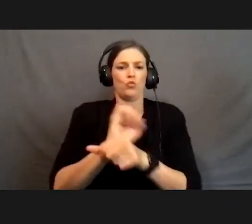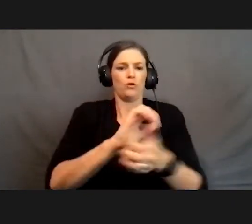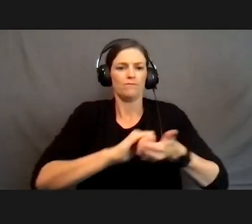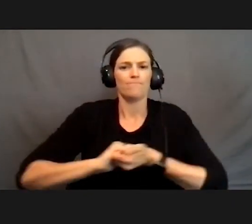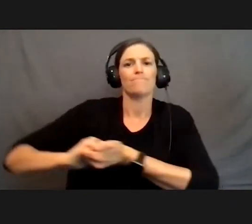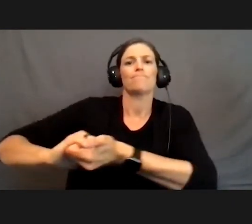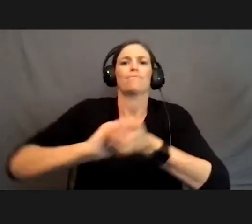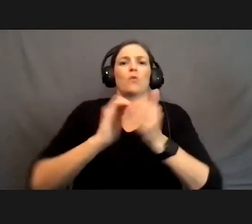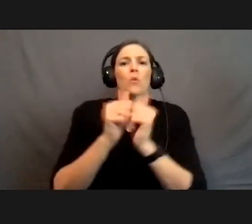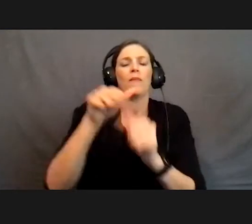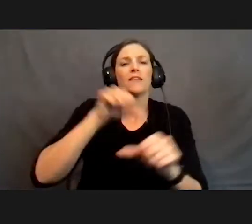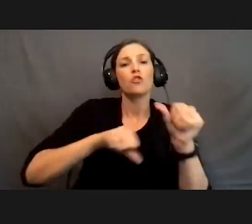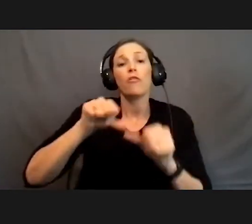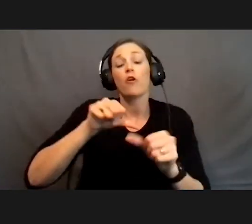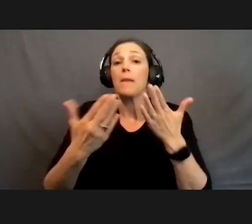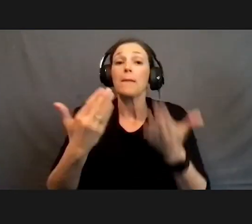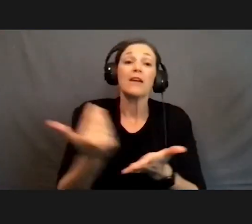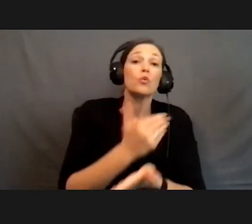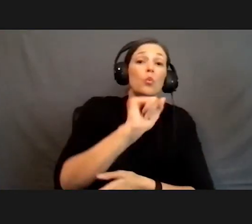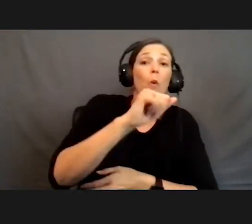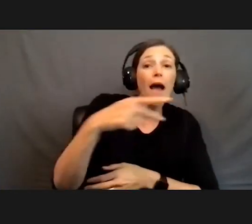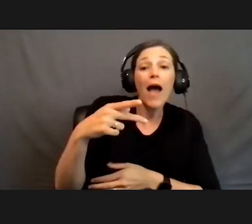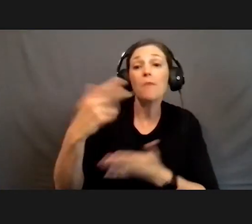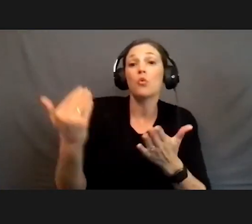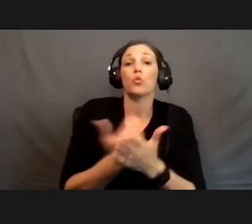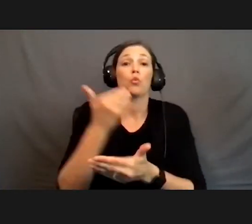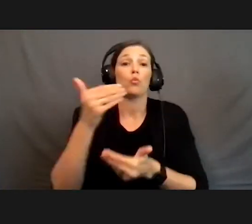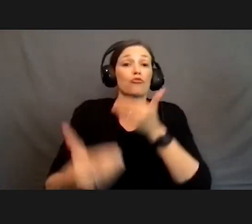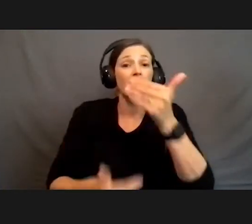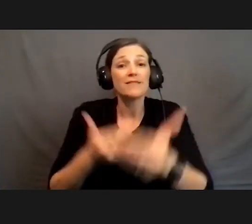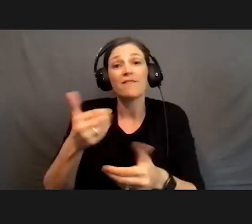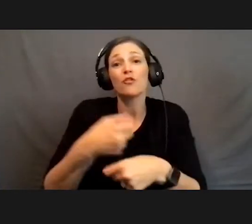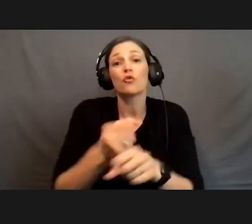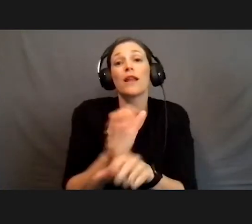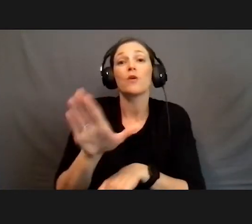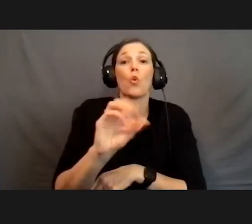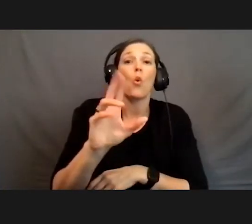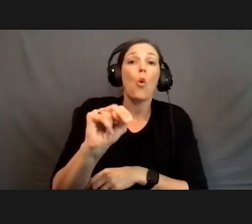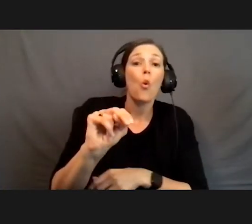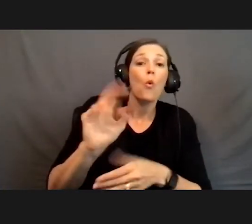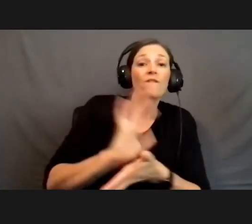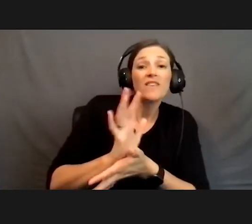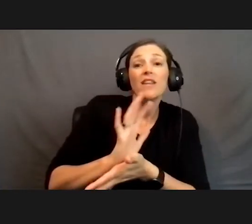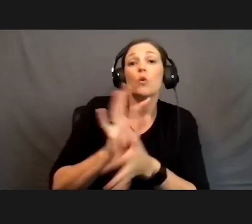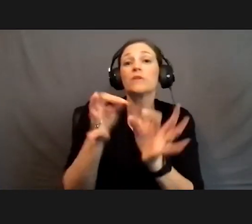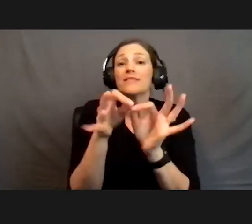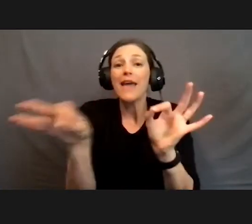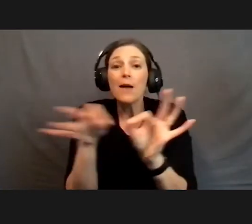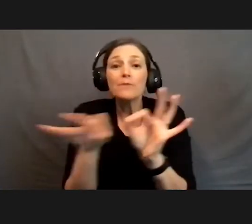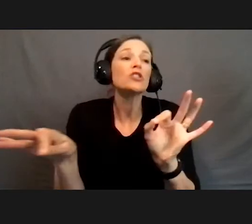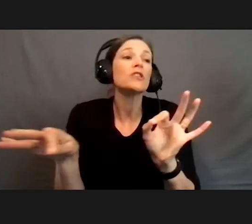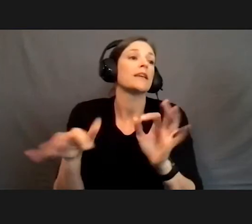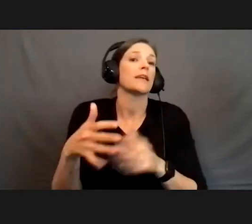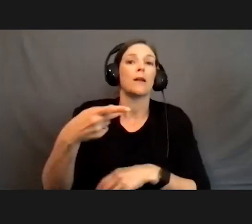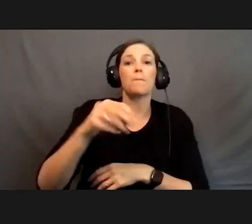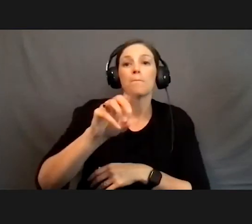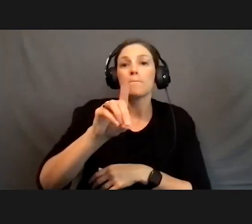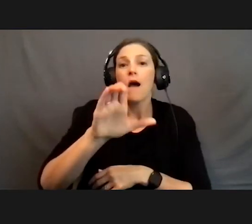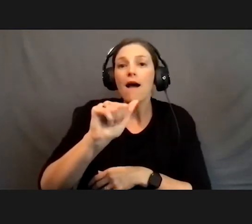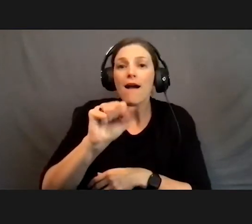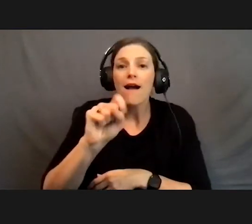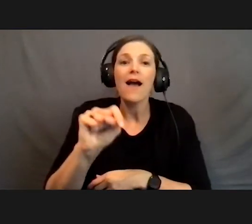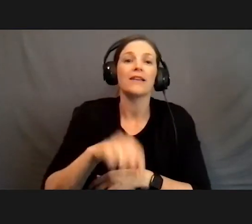whether it's a new app or a new process of creating your own podcast or videos captioning for our students, OER